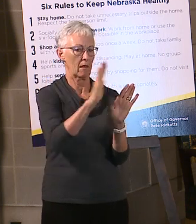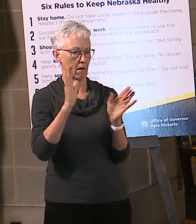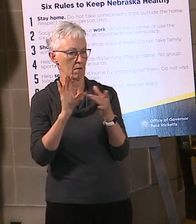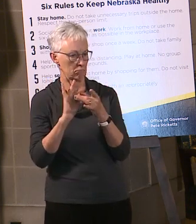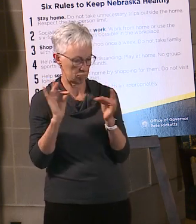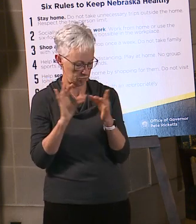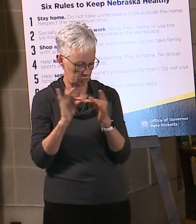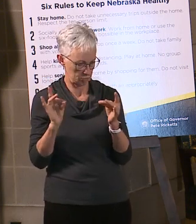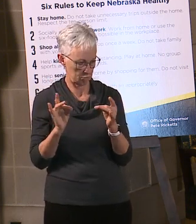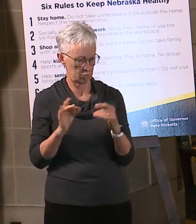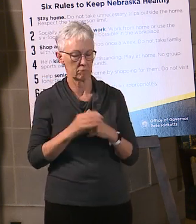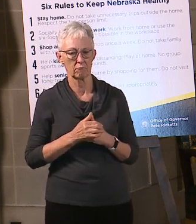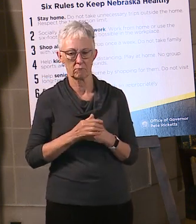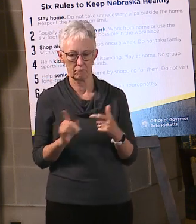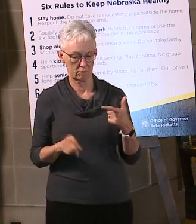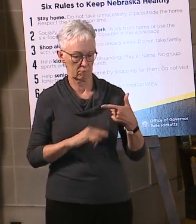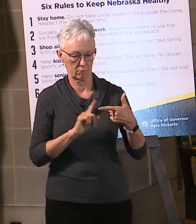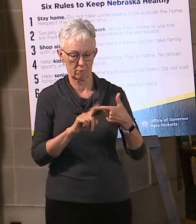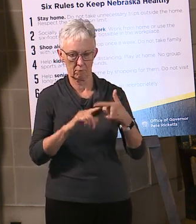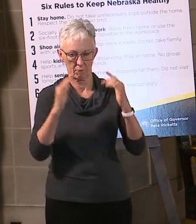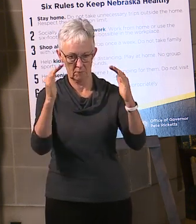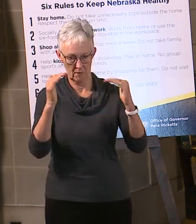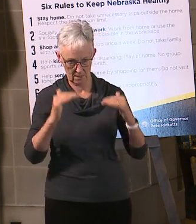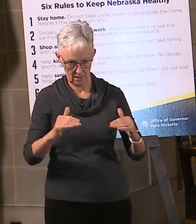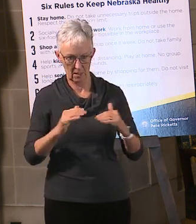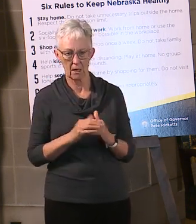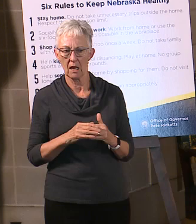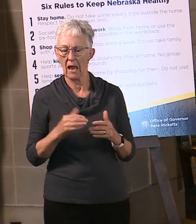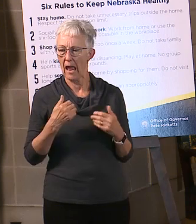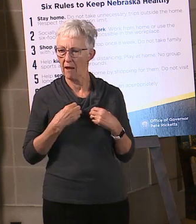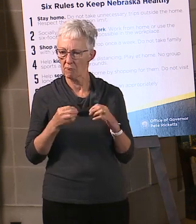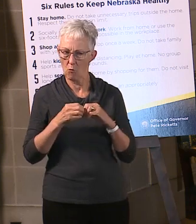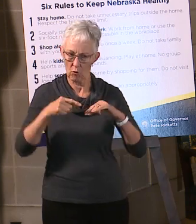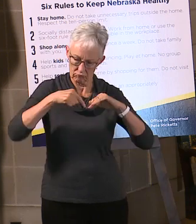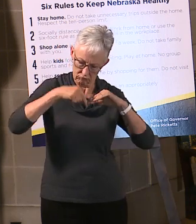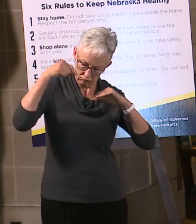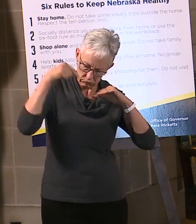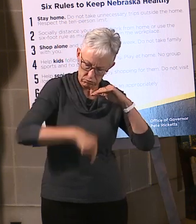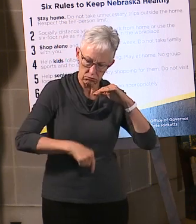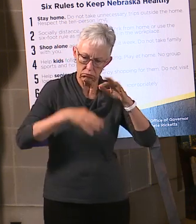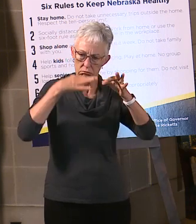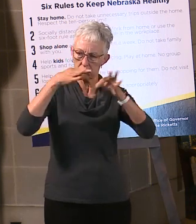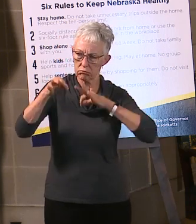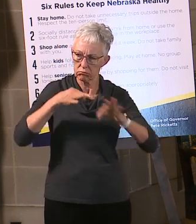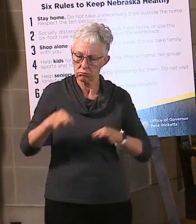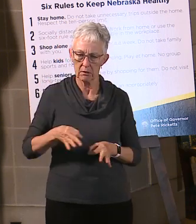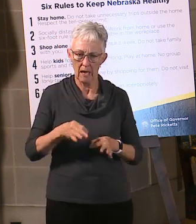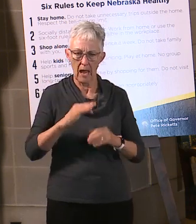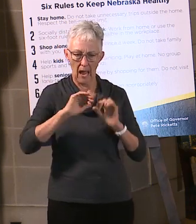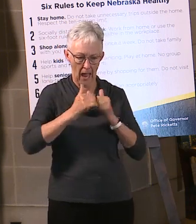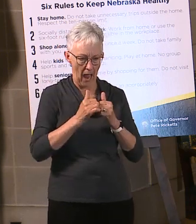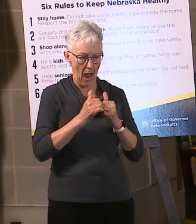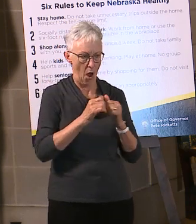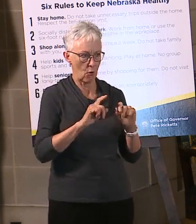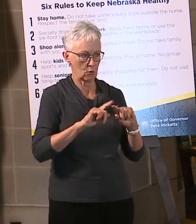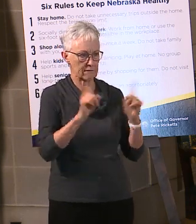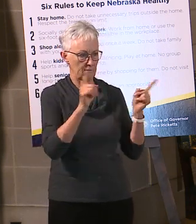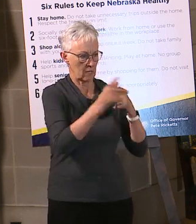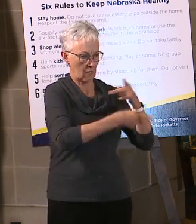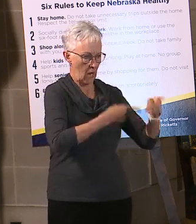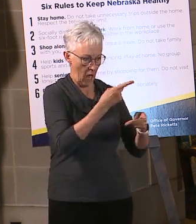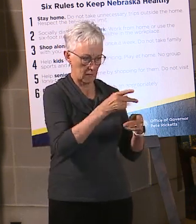state. Then the report goes into detail about industries and how individual industries were impacted.